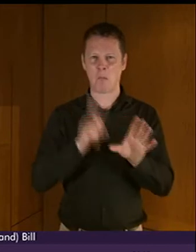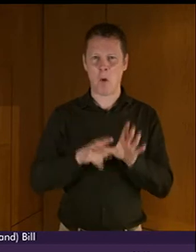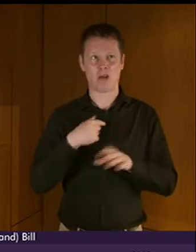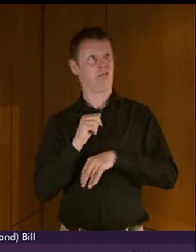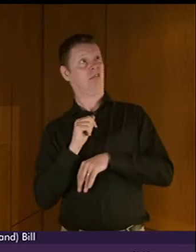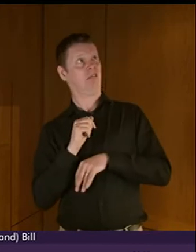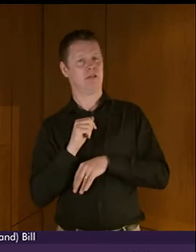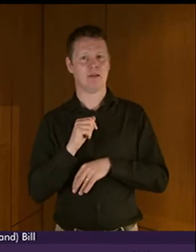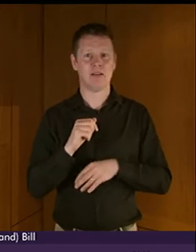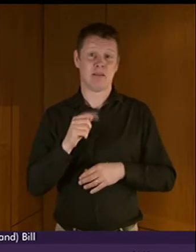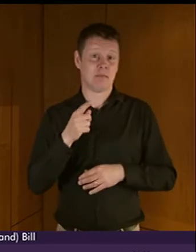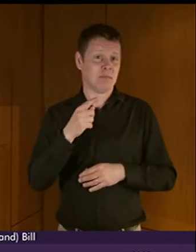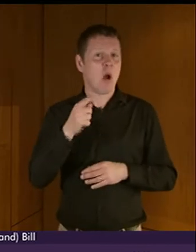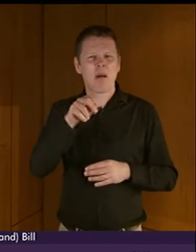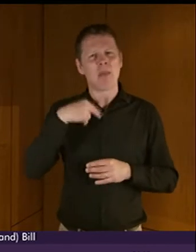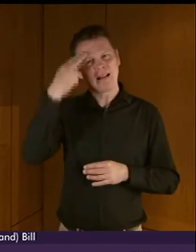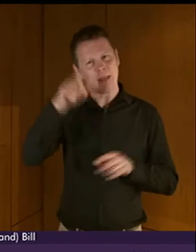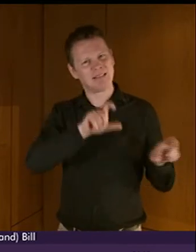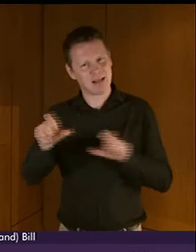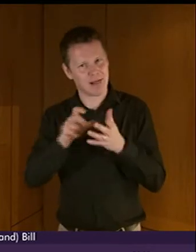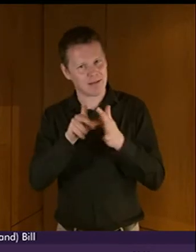My name still is Dennis, of course, Presiding Officer.